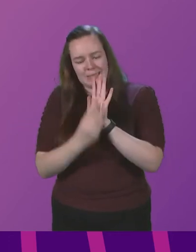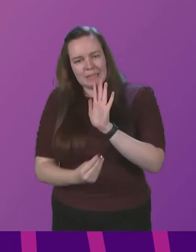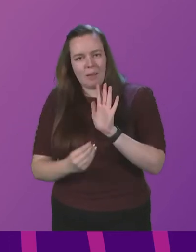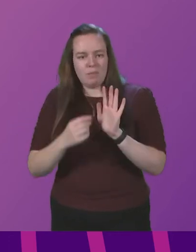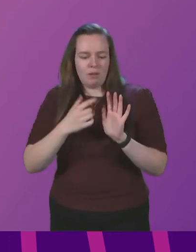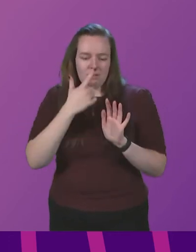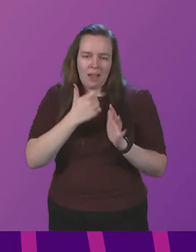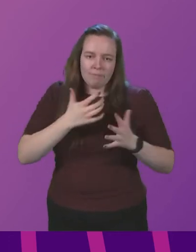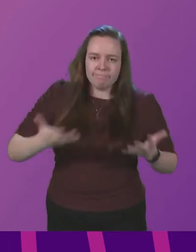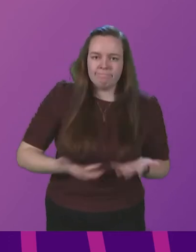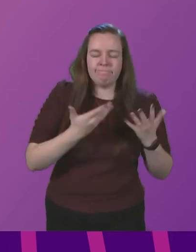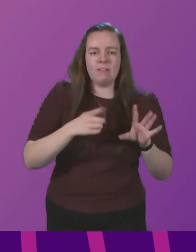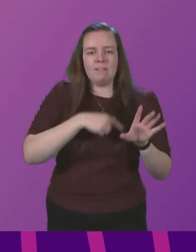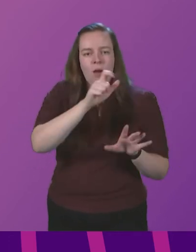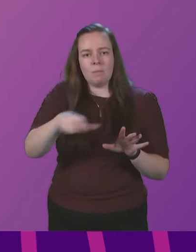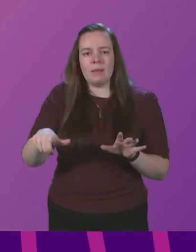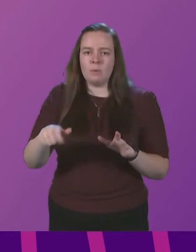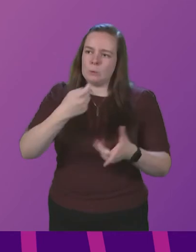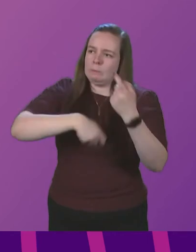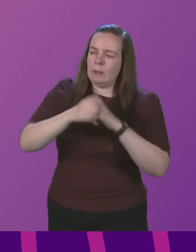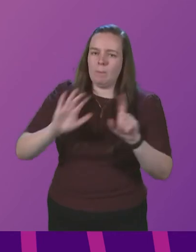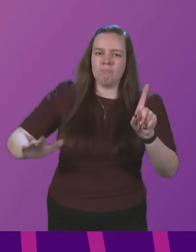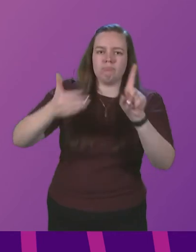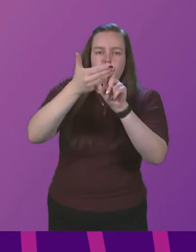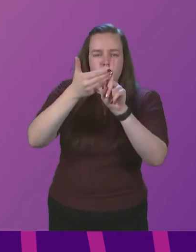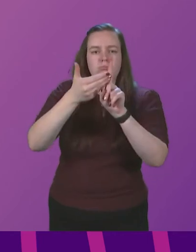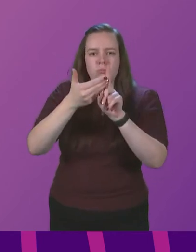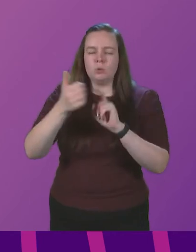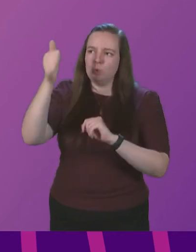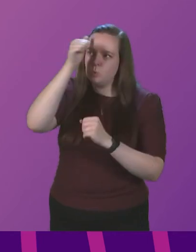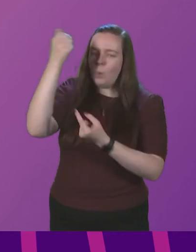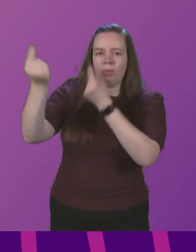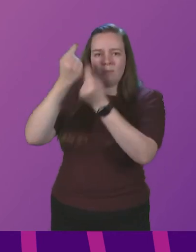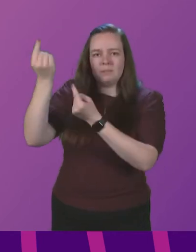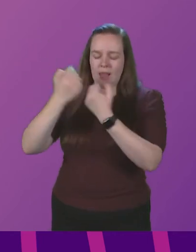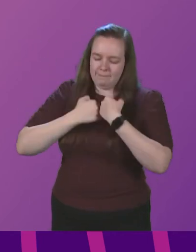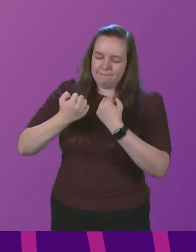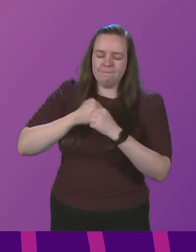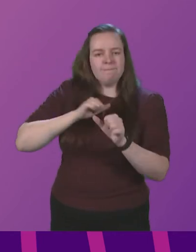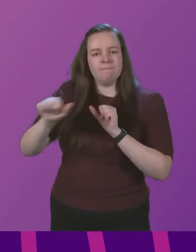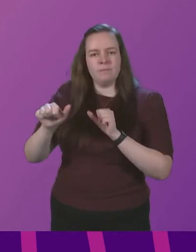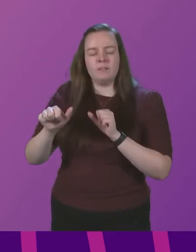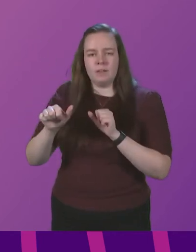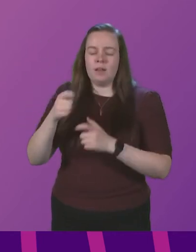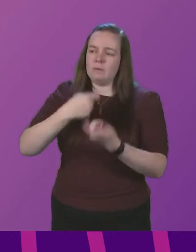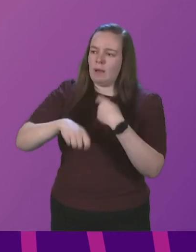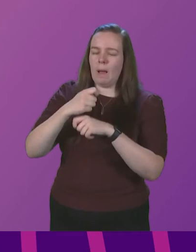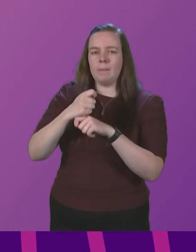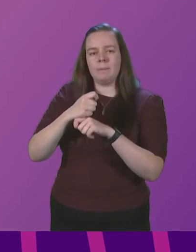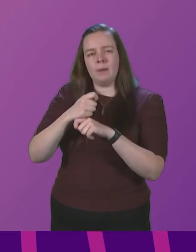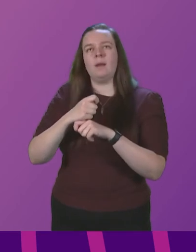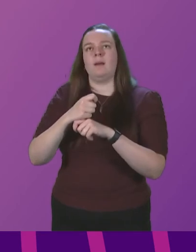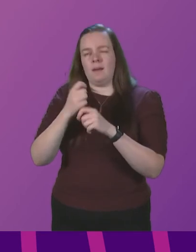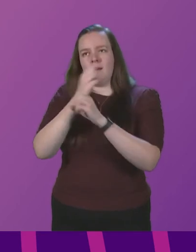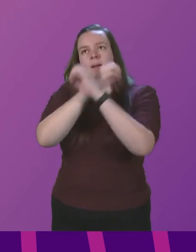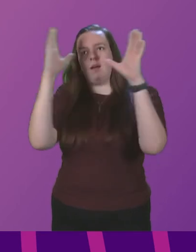inspire our young people to greater things, to know themselves better and to come to a mature understanding